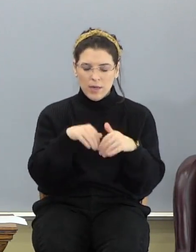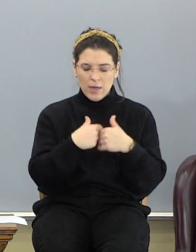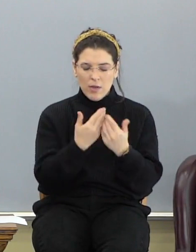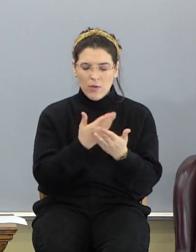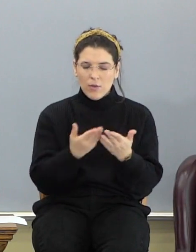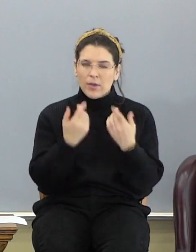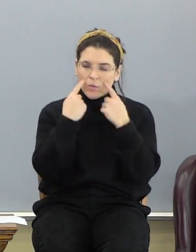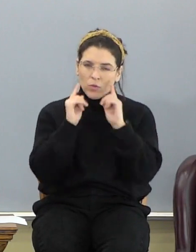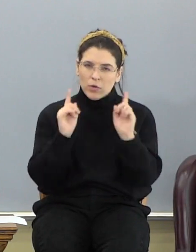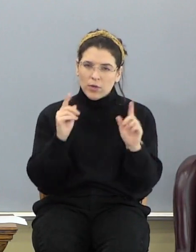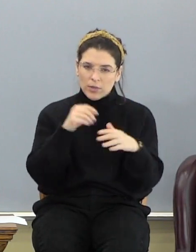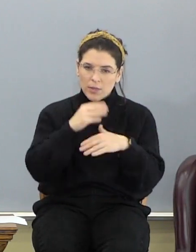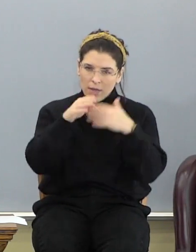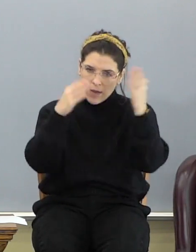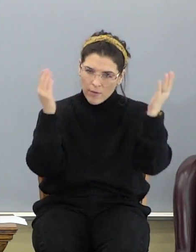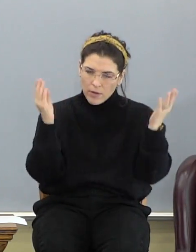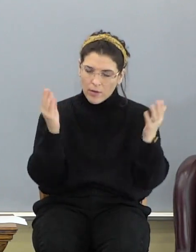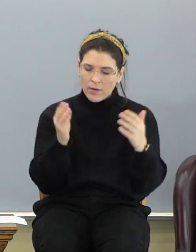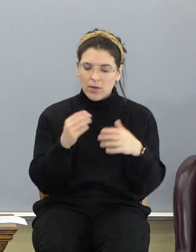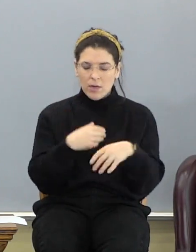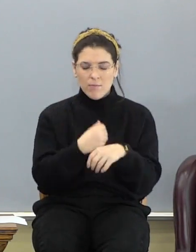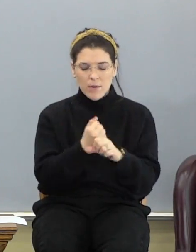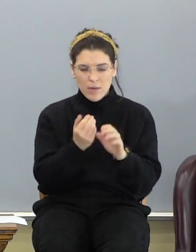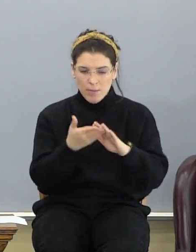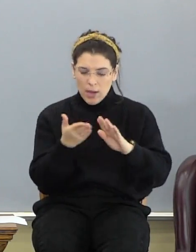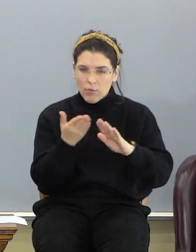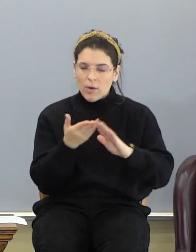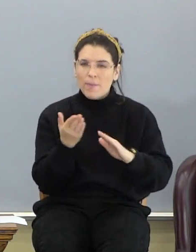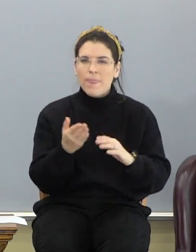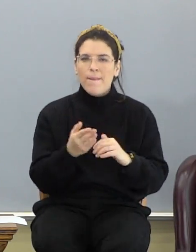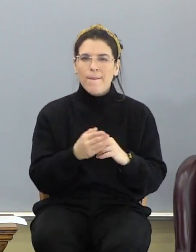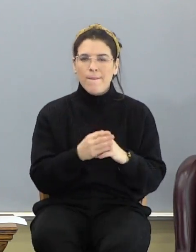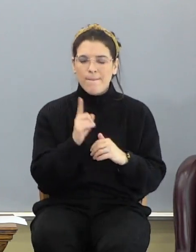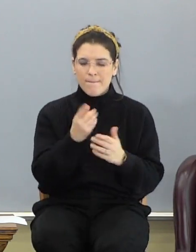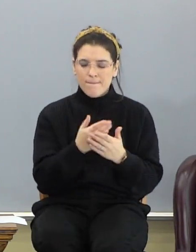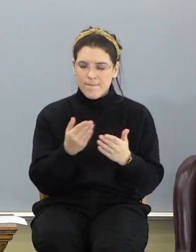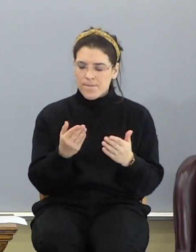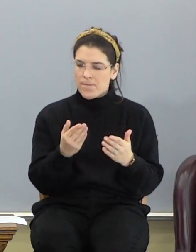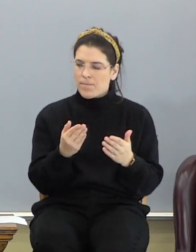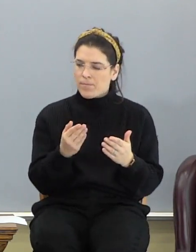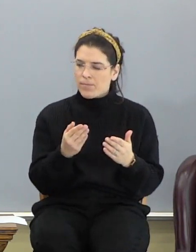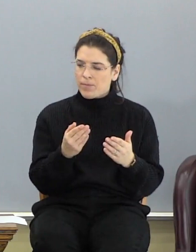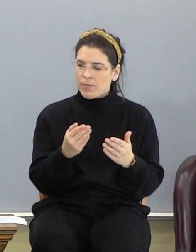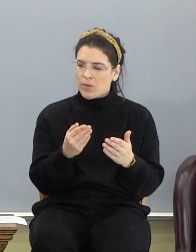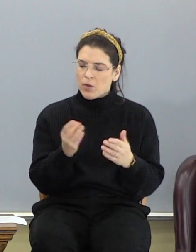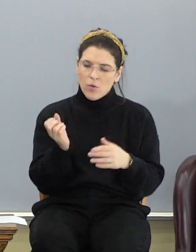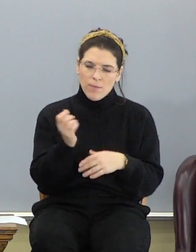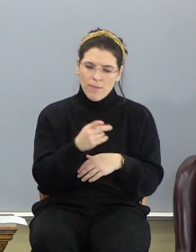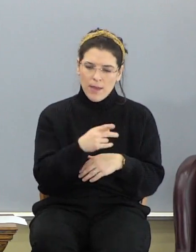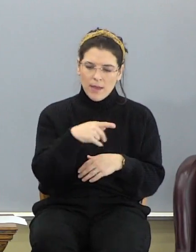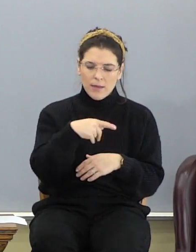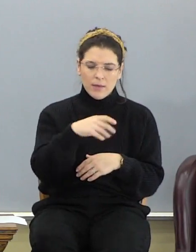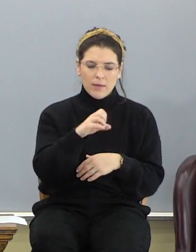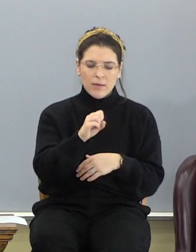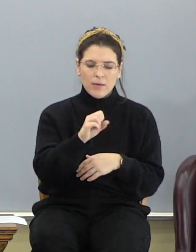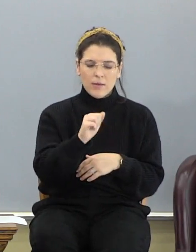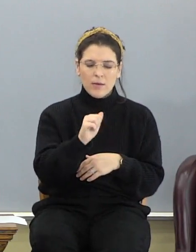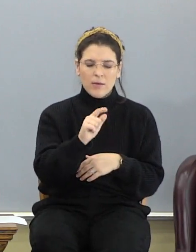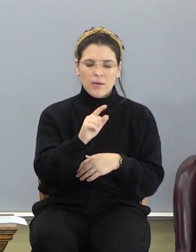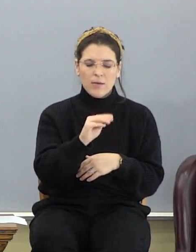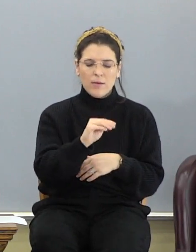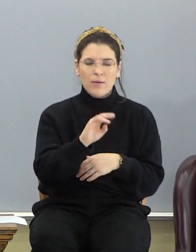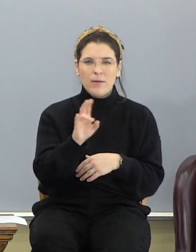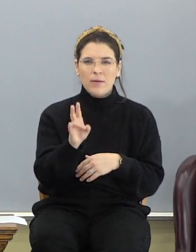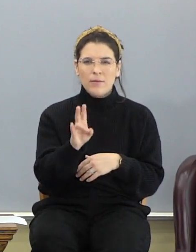work in heaven. And making them operate. One of the ones that I come back with with a psalm, chapter